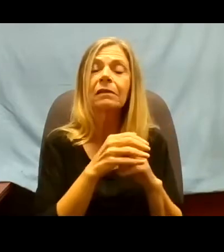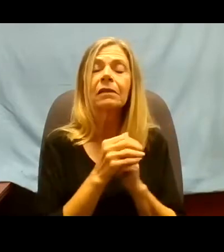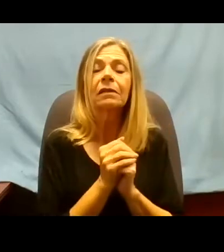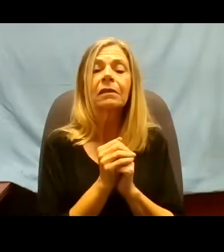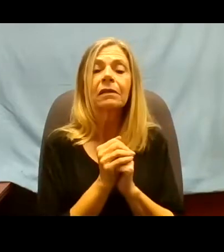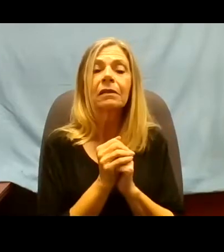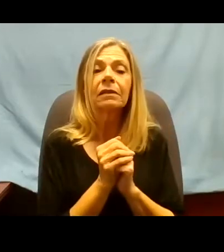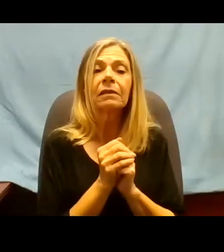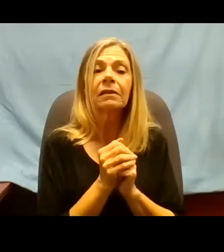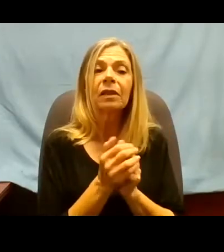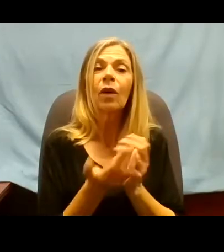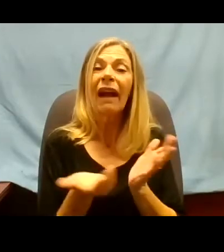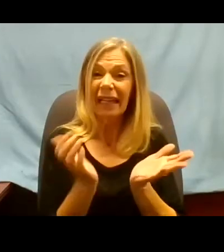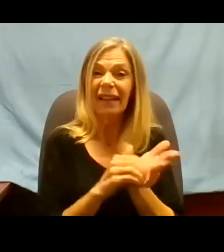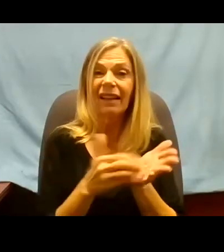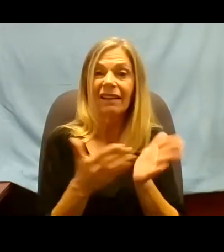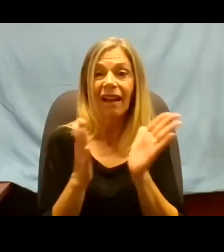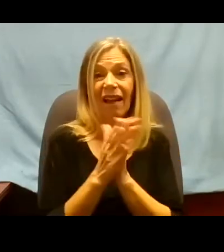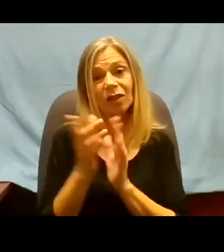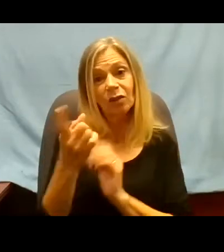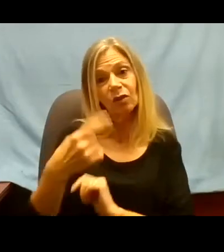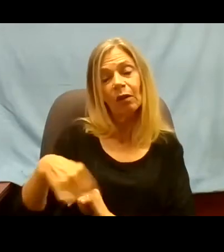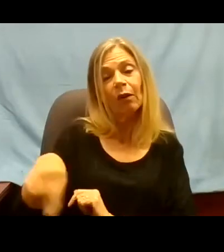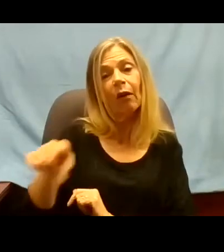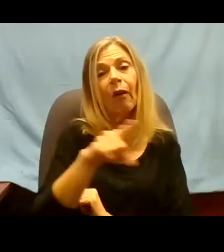to your abilities?